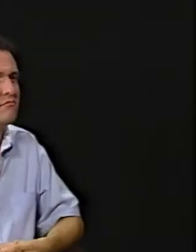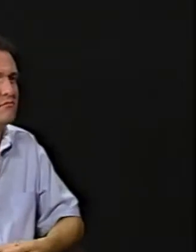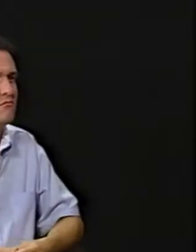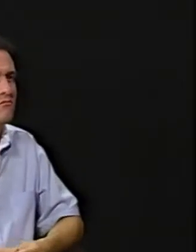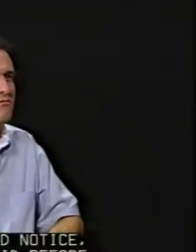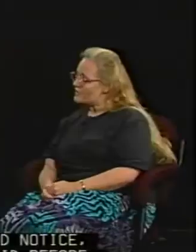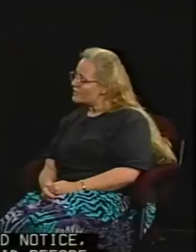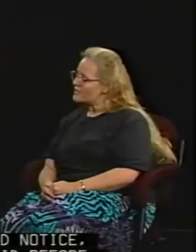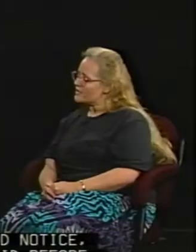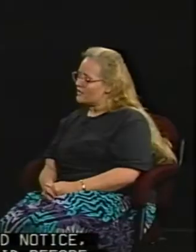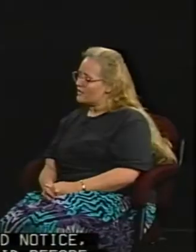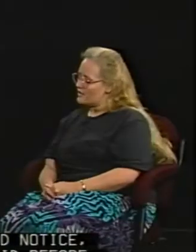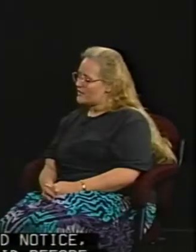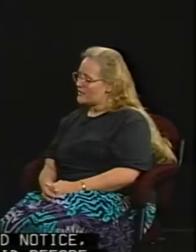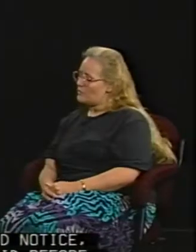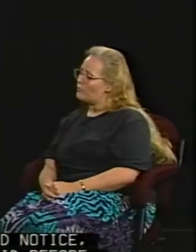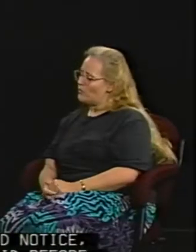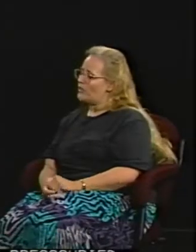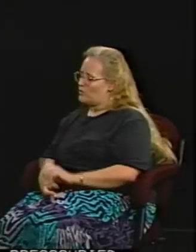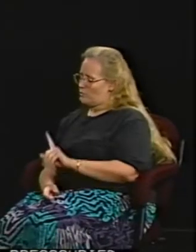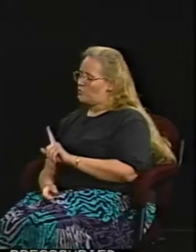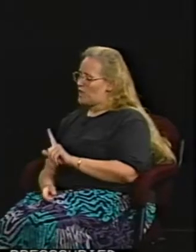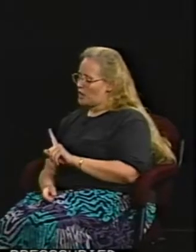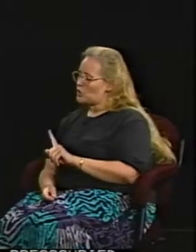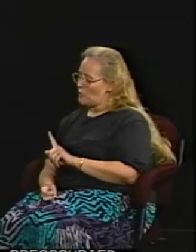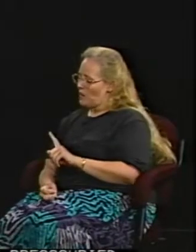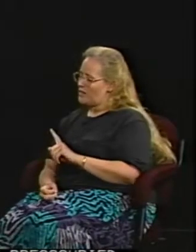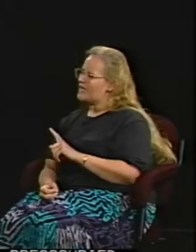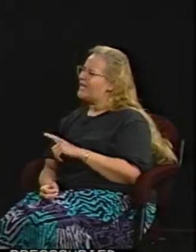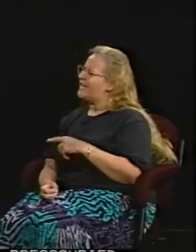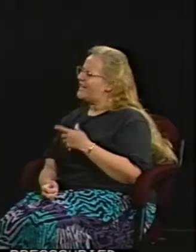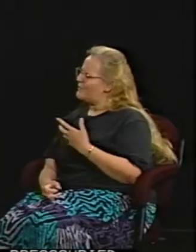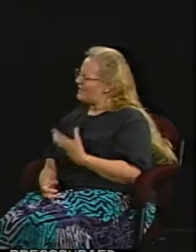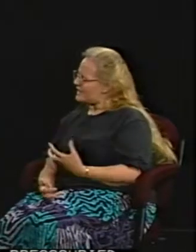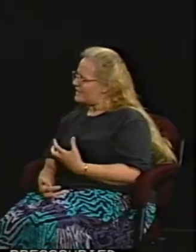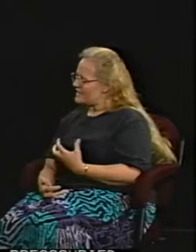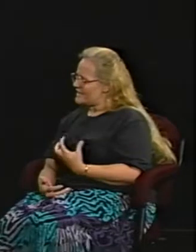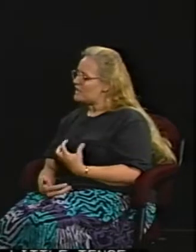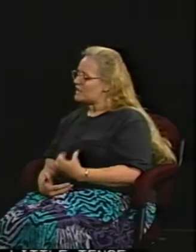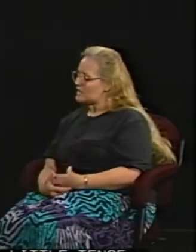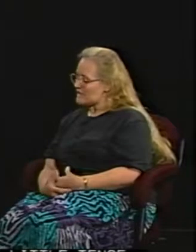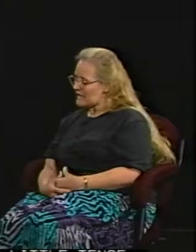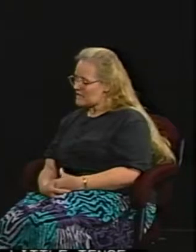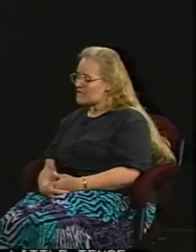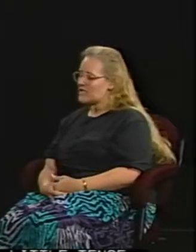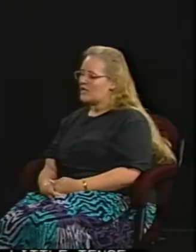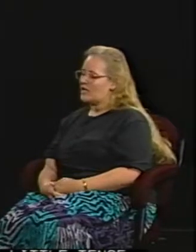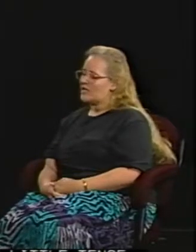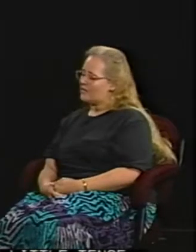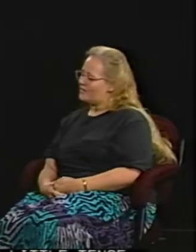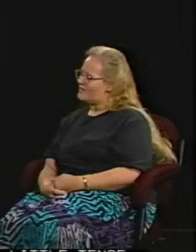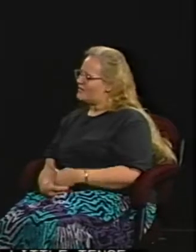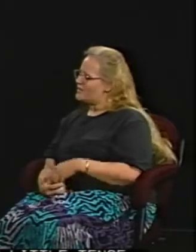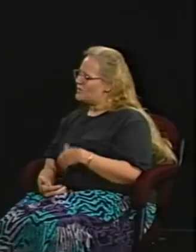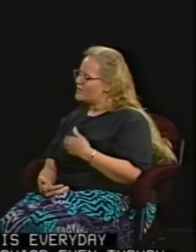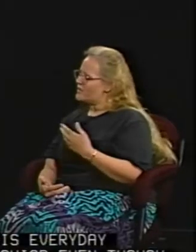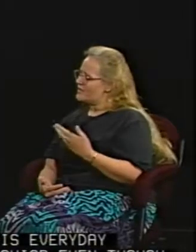I did notice, as I said before, that he was preoccupied. He seemed a little tense. It wasn't